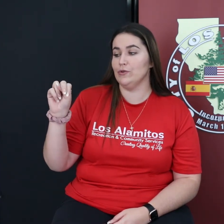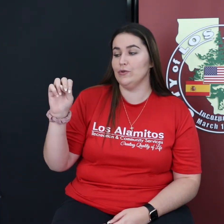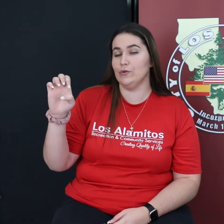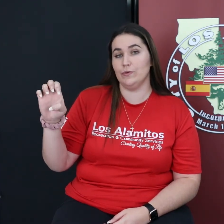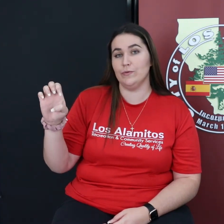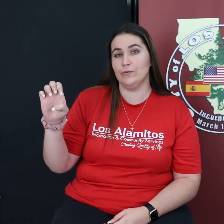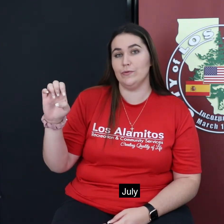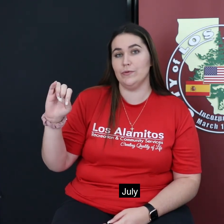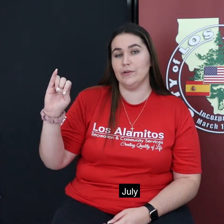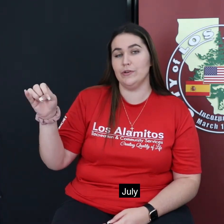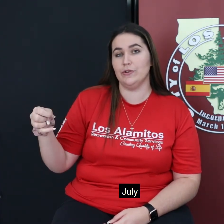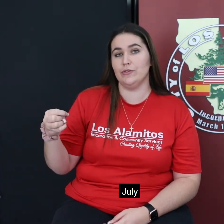July,